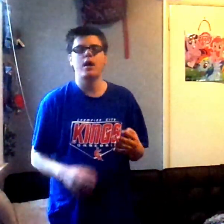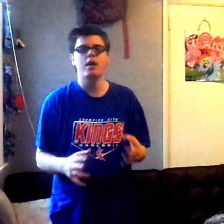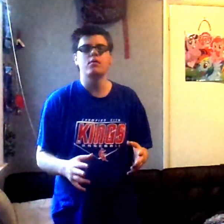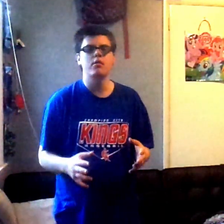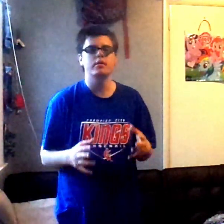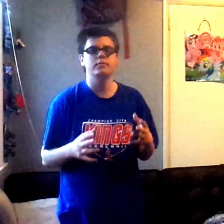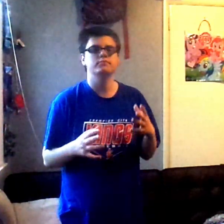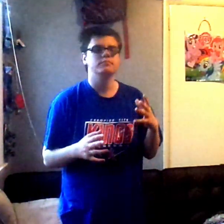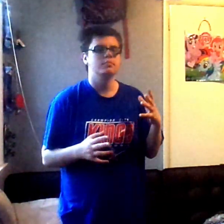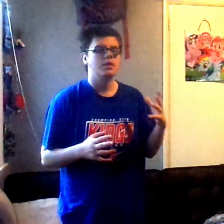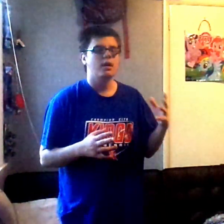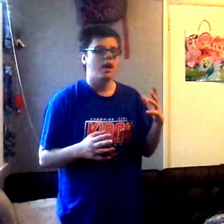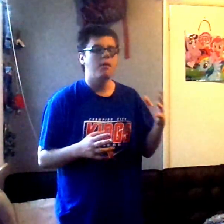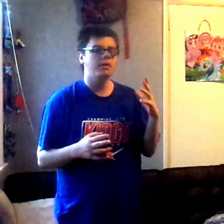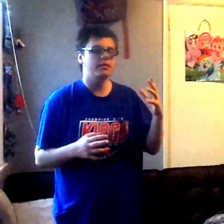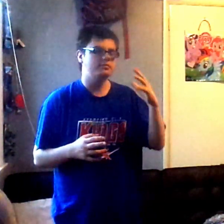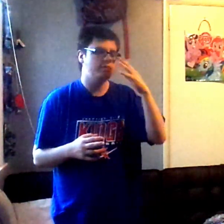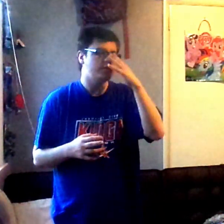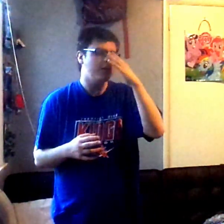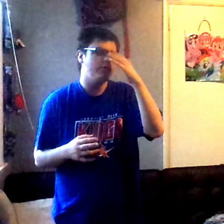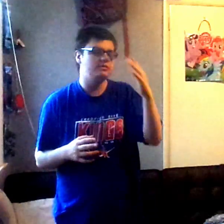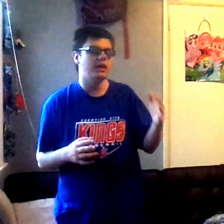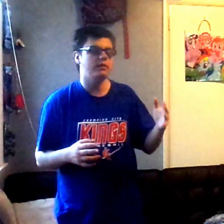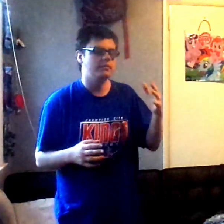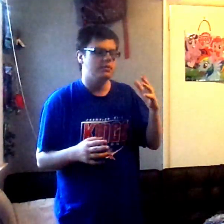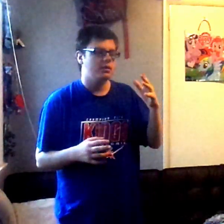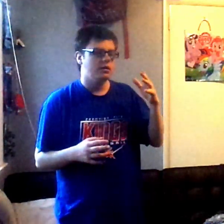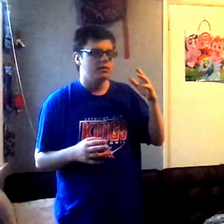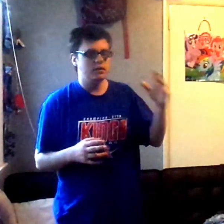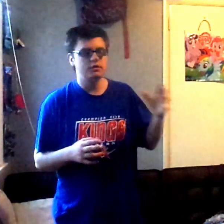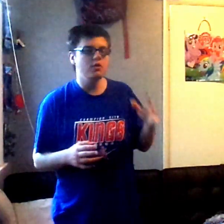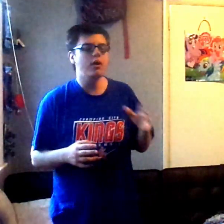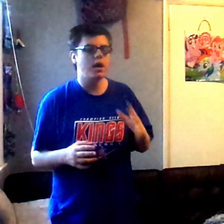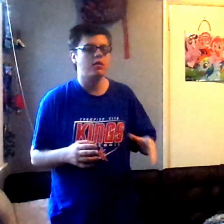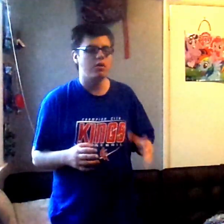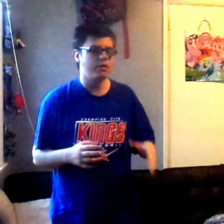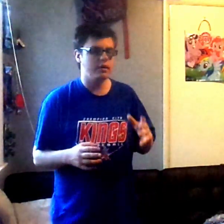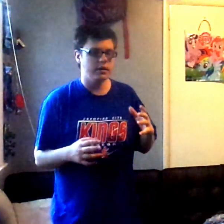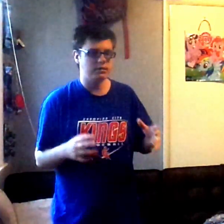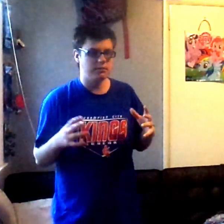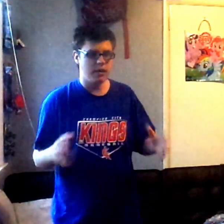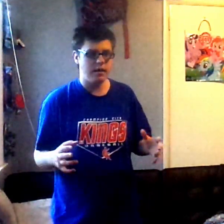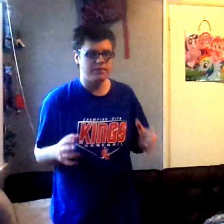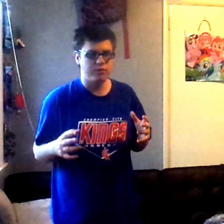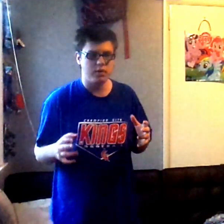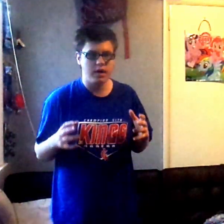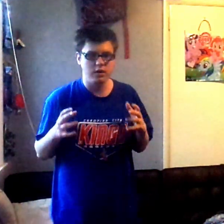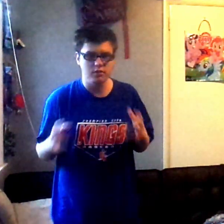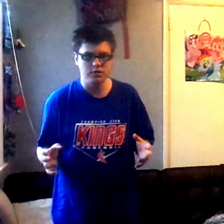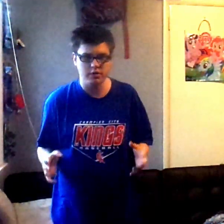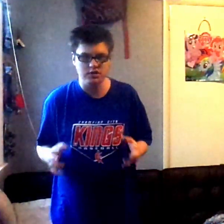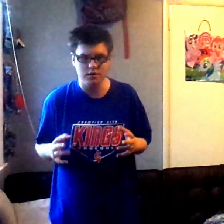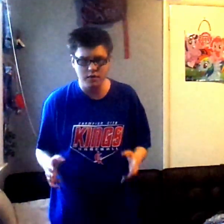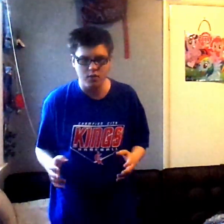iCarly, I mean, like, like they always said, this new iCarly isn't made for a new generation of viewers